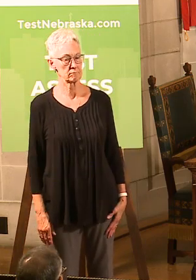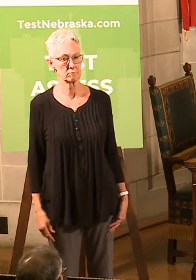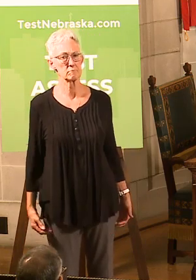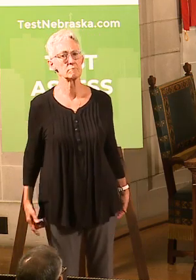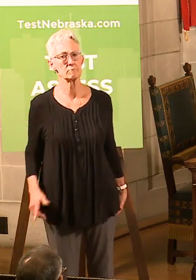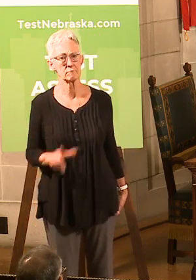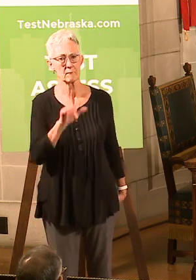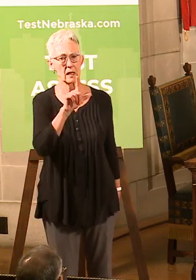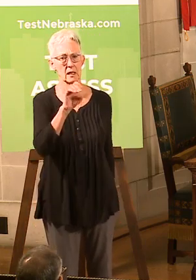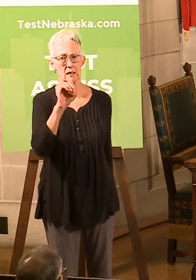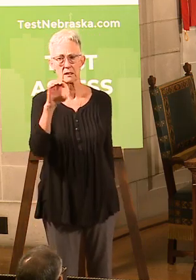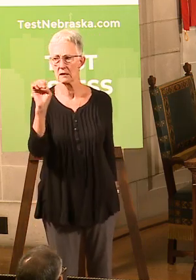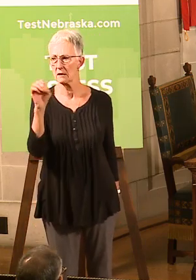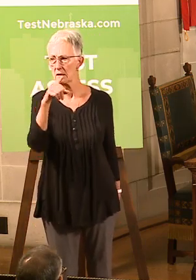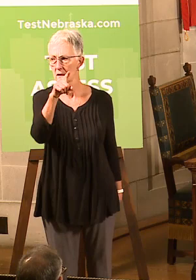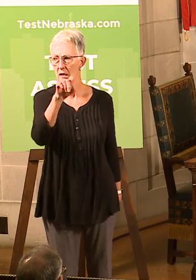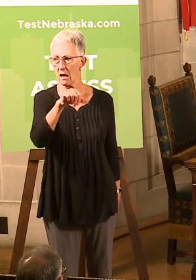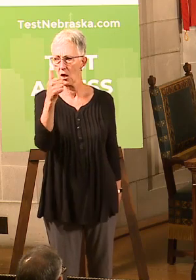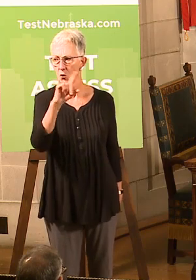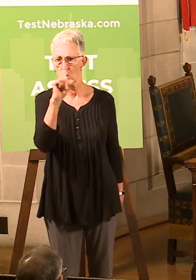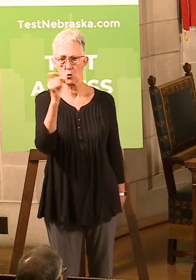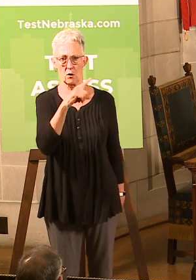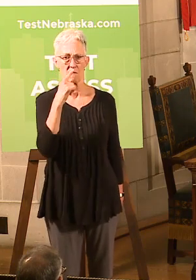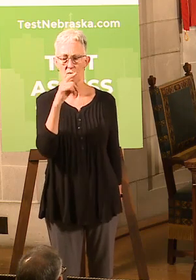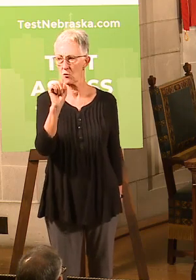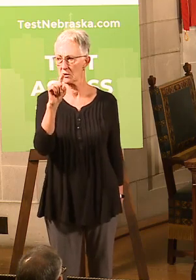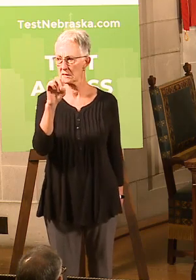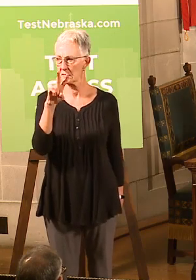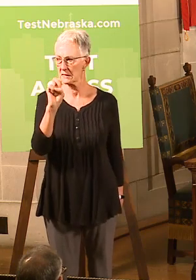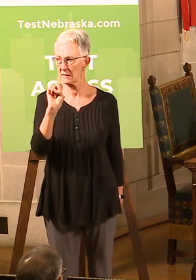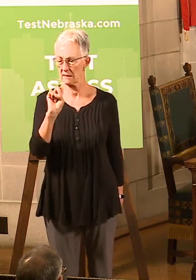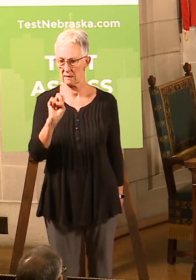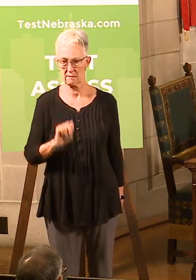Lee? Another vote for Steve. Steve, you're back up.